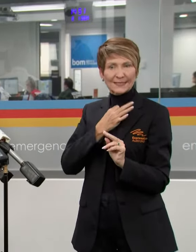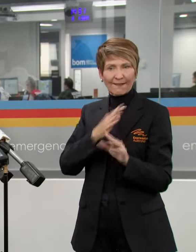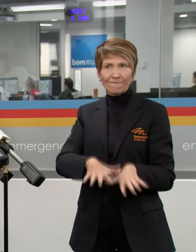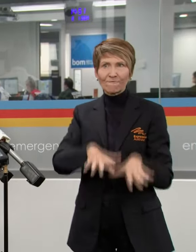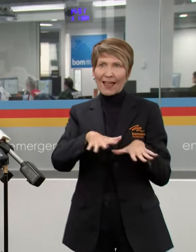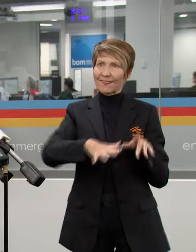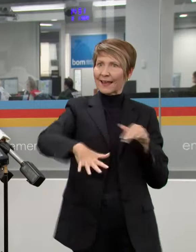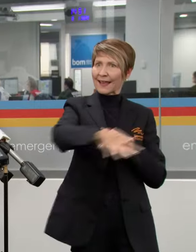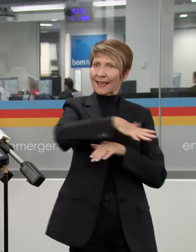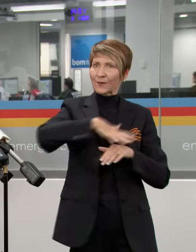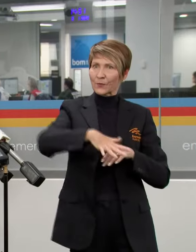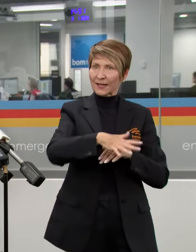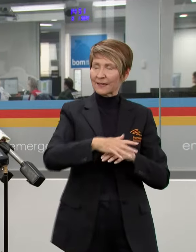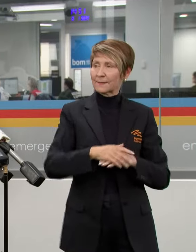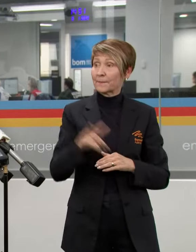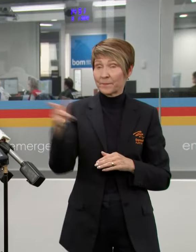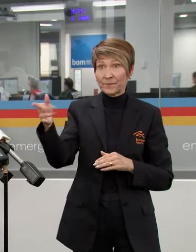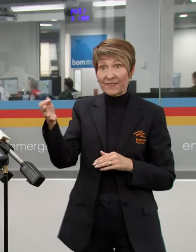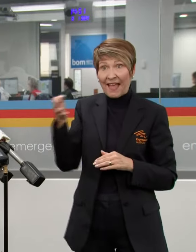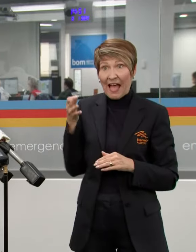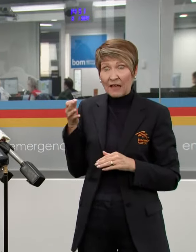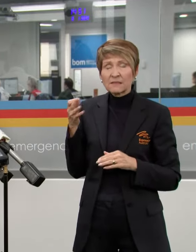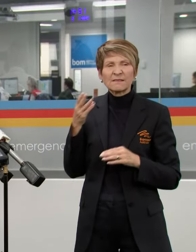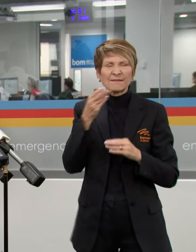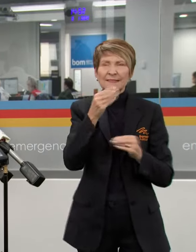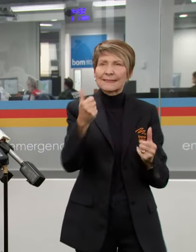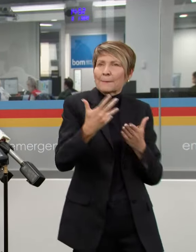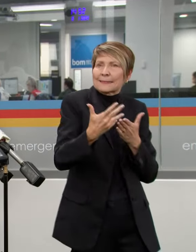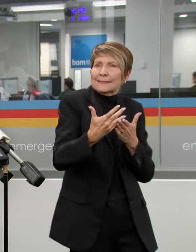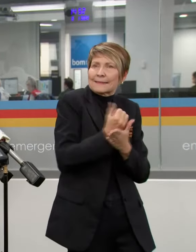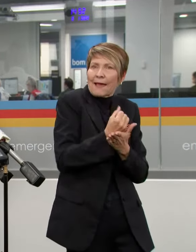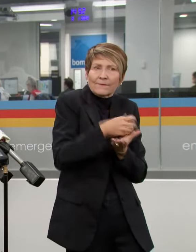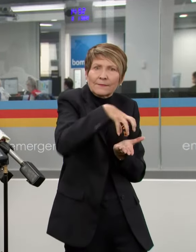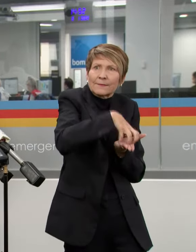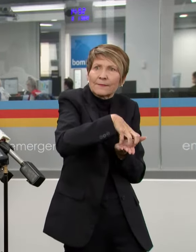expect any more lakes then to be open, or are those ones at the time?